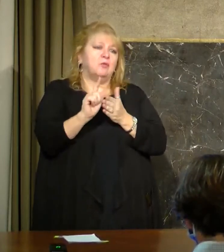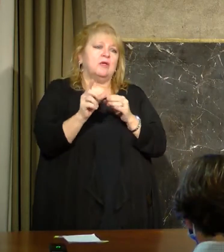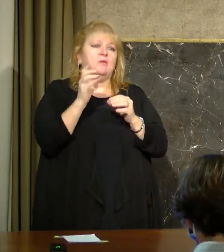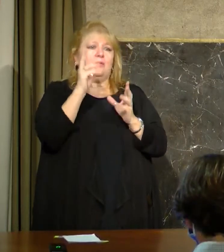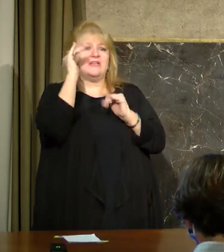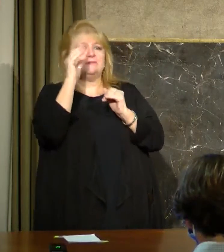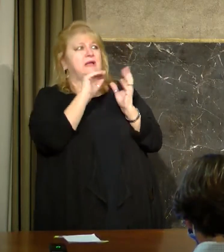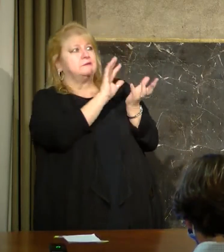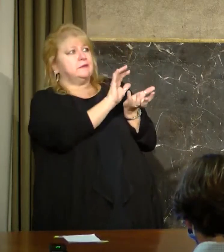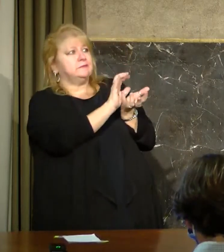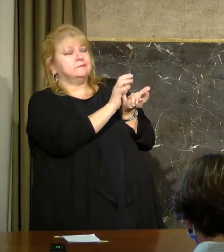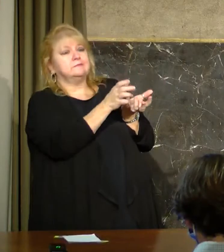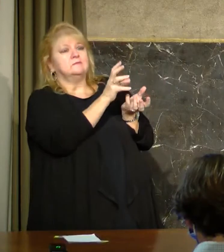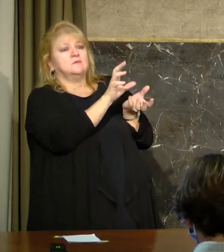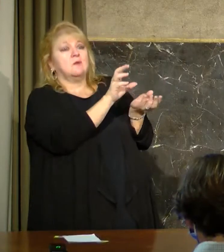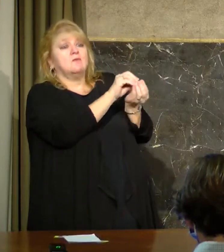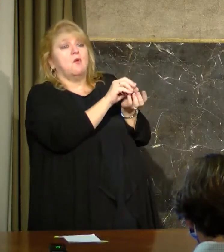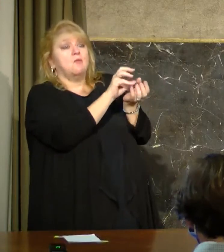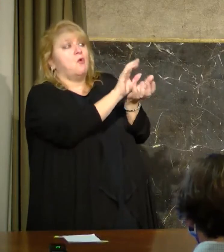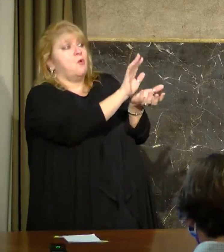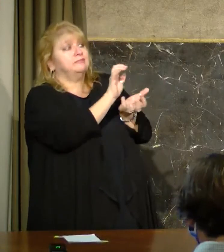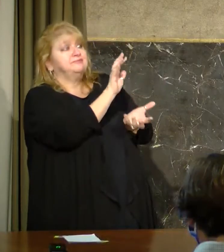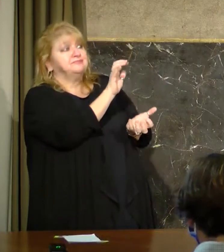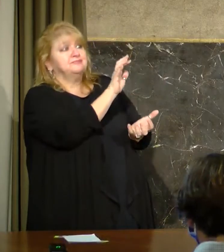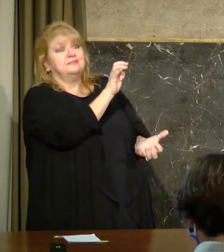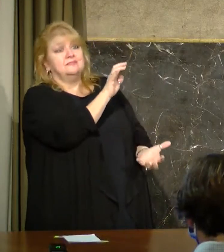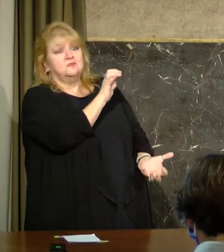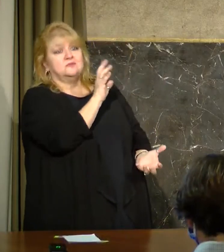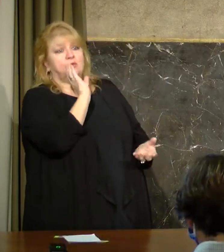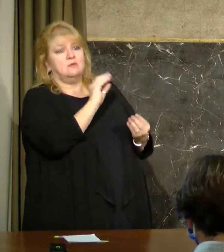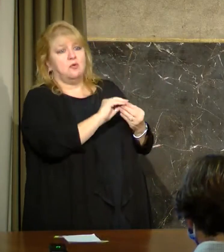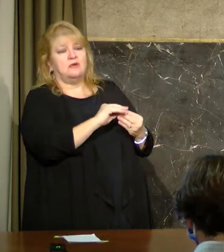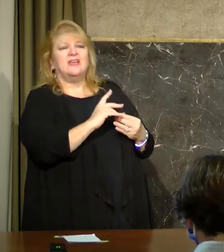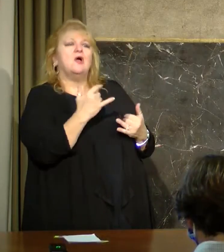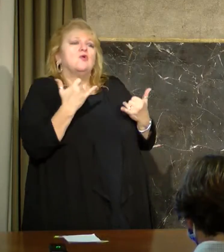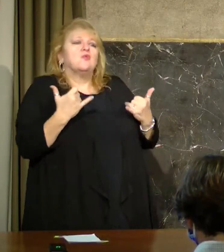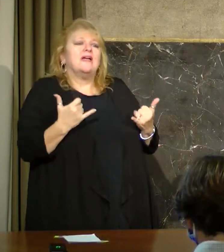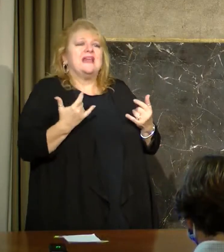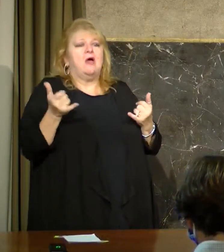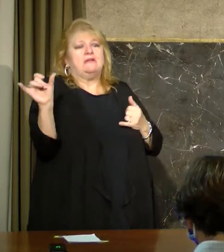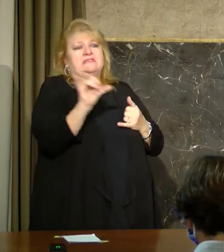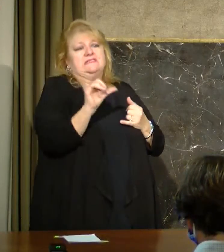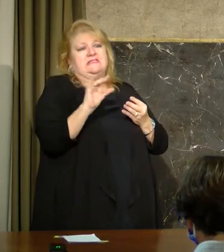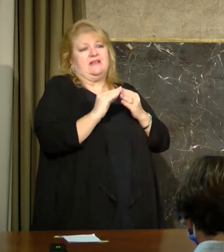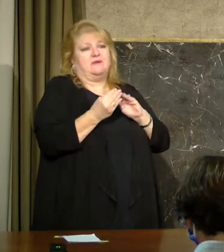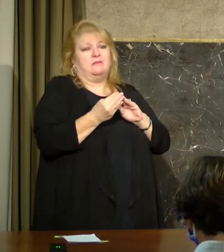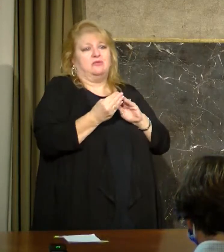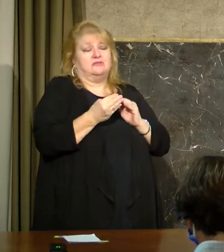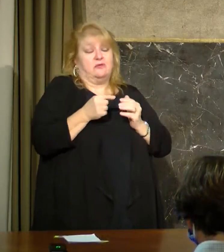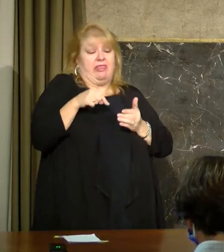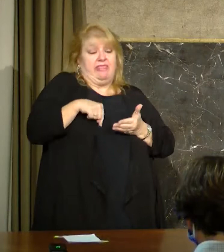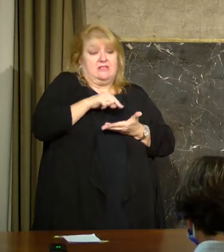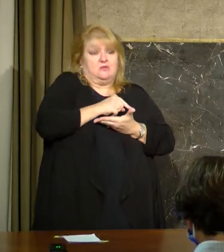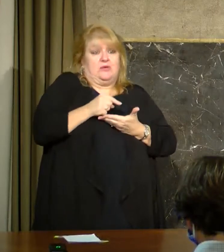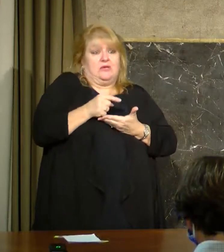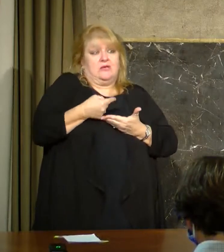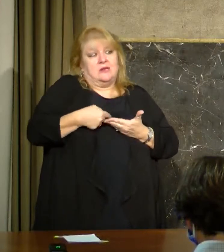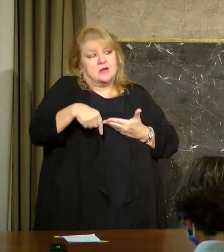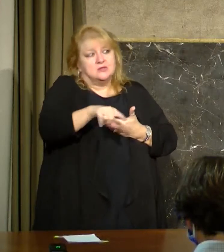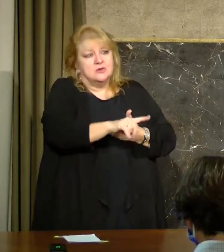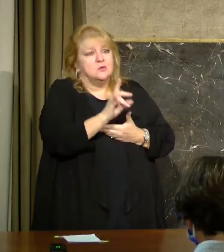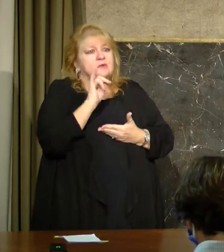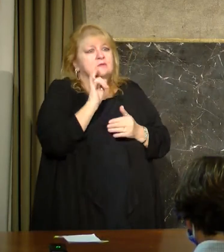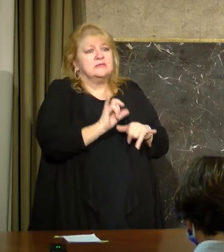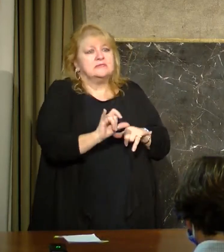come into the state next week. And it's essentially the same numbers that we had this past week, which I understand is what